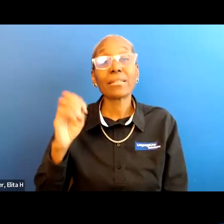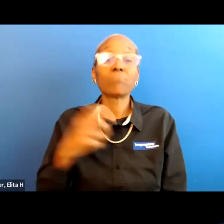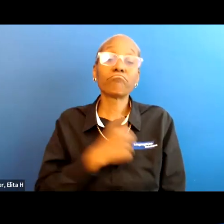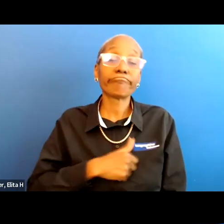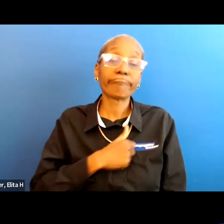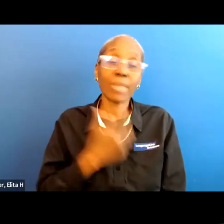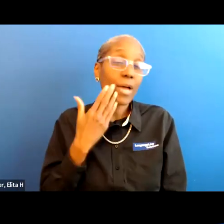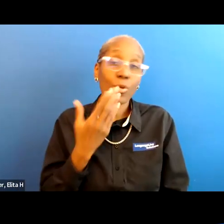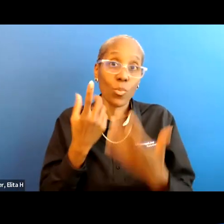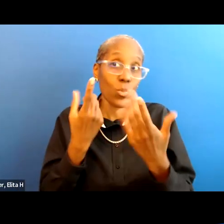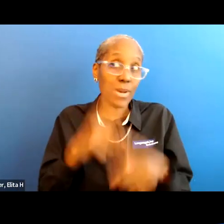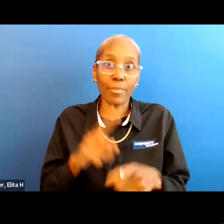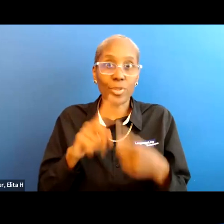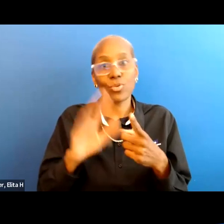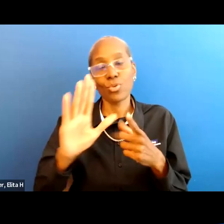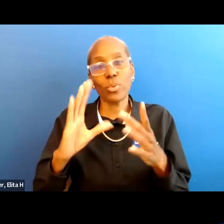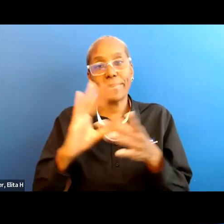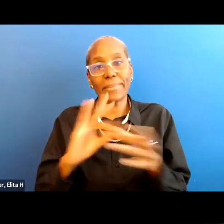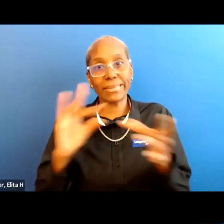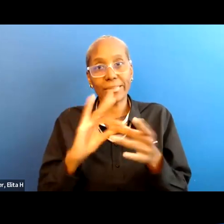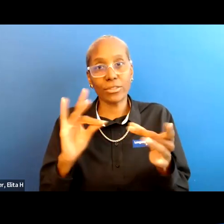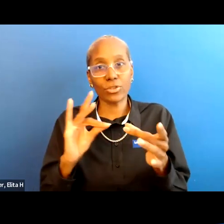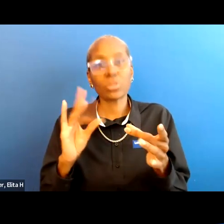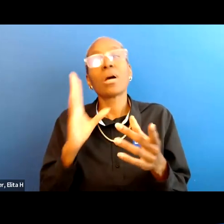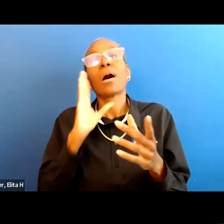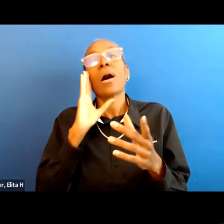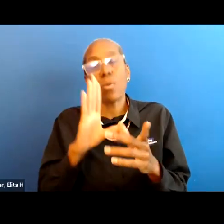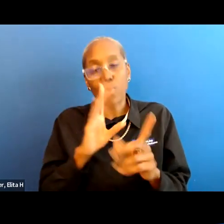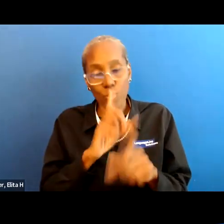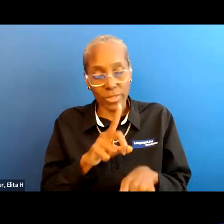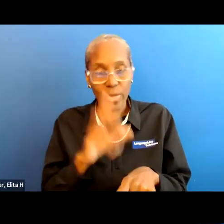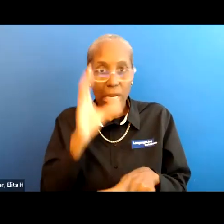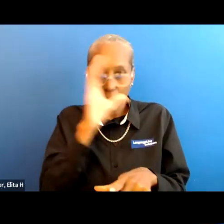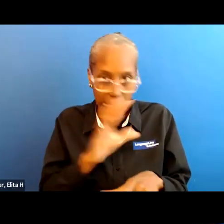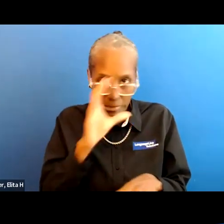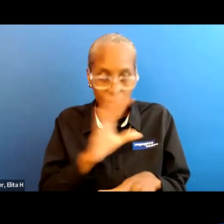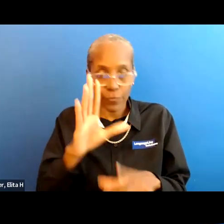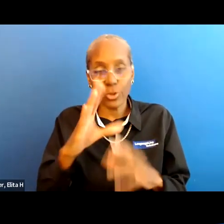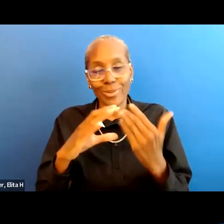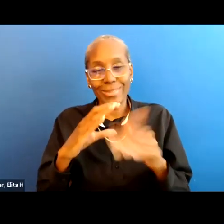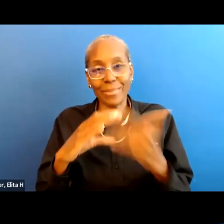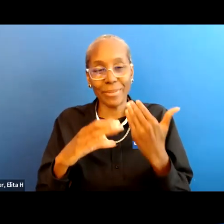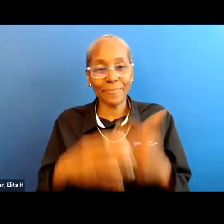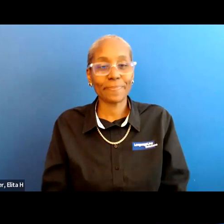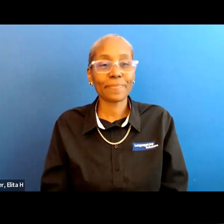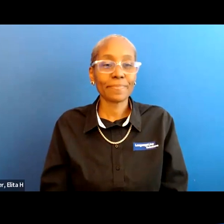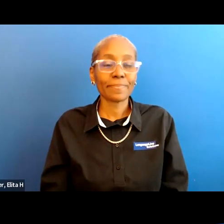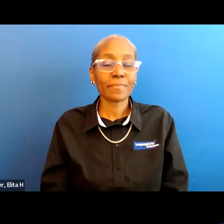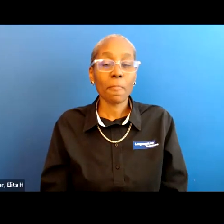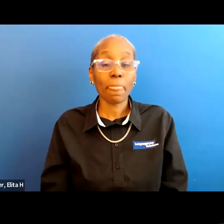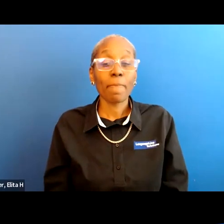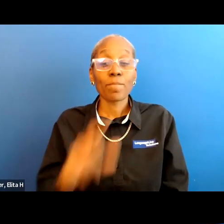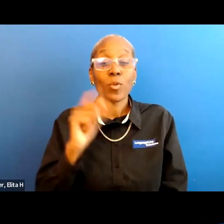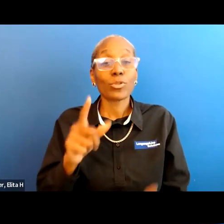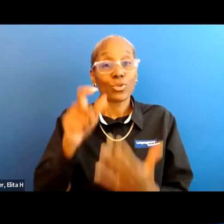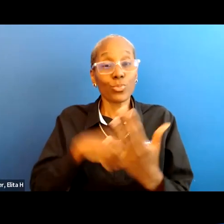don't know what's happened to your uh message so i will respond to you i'll be looking for you um here's a question that was